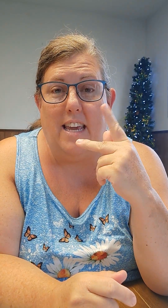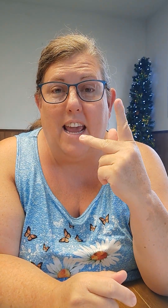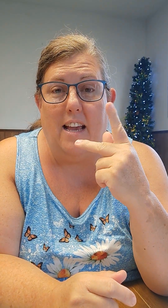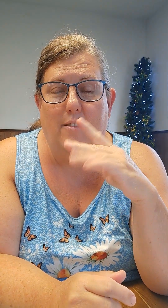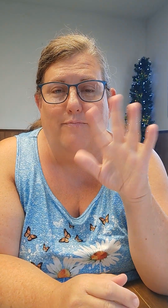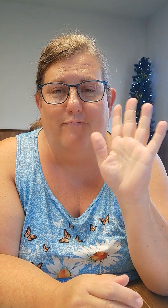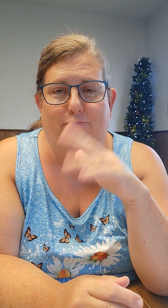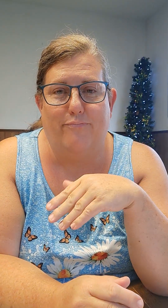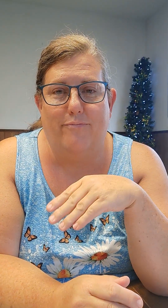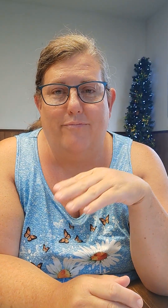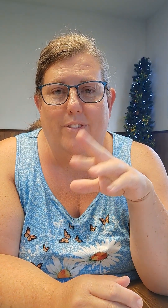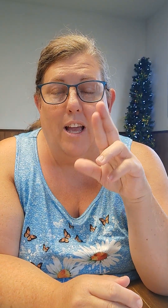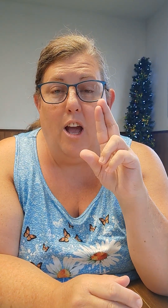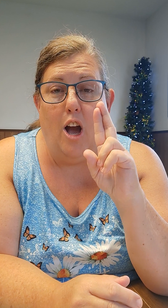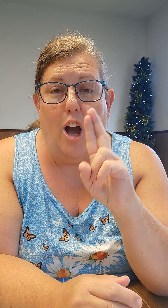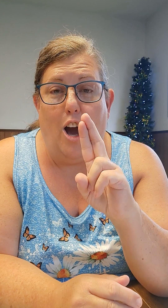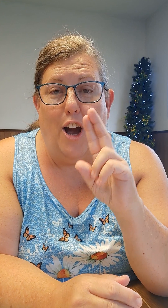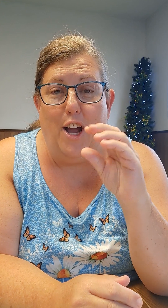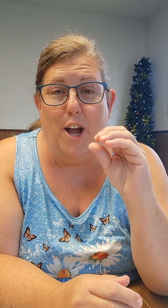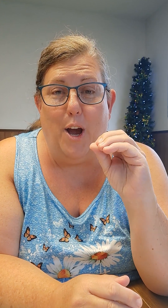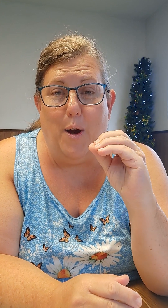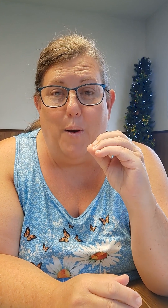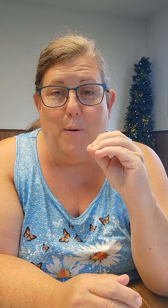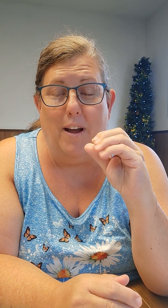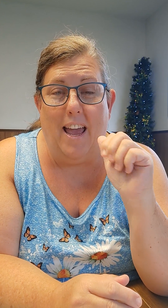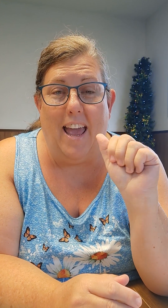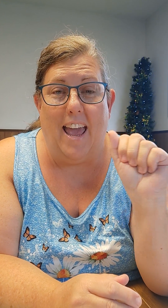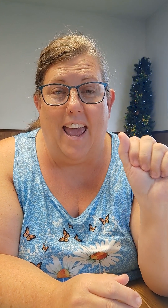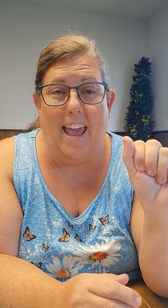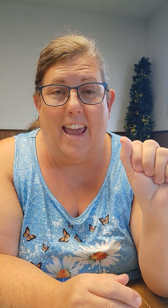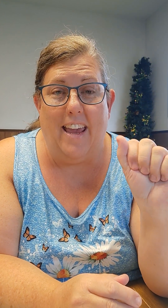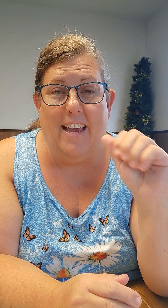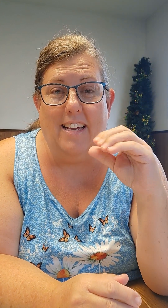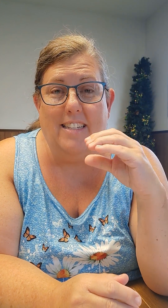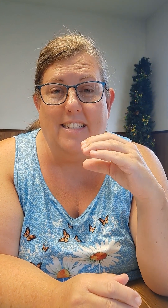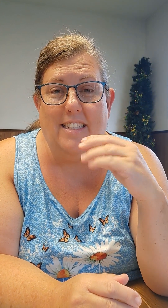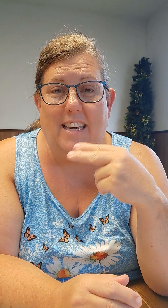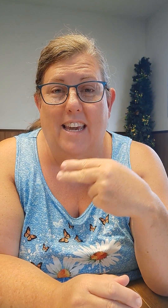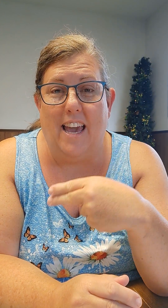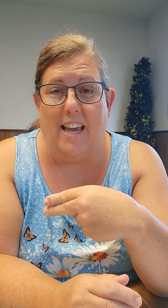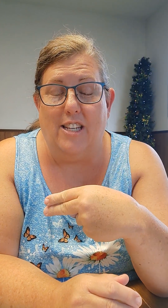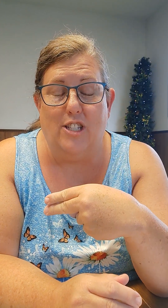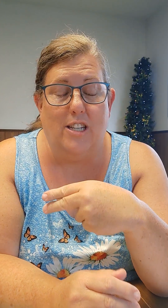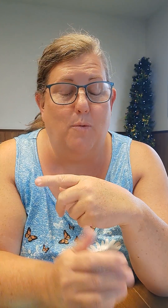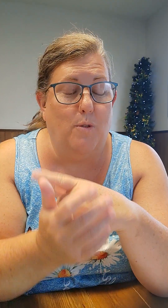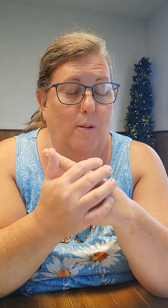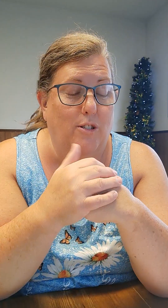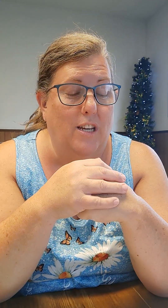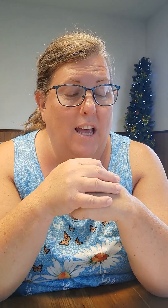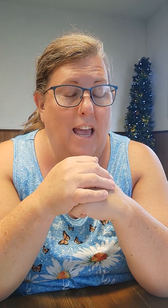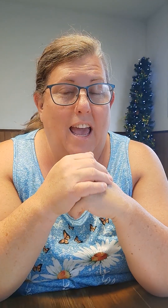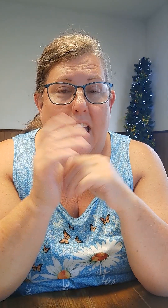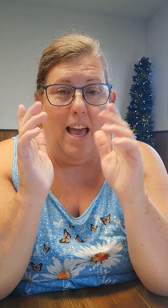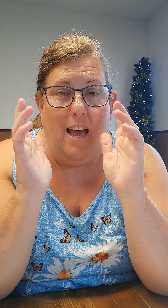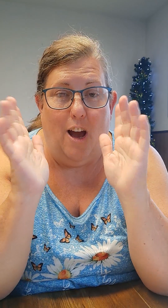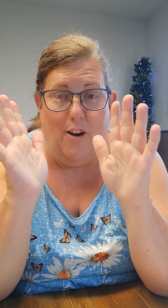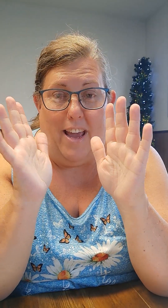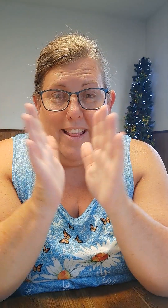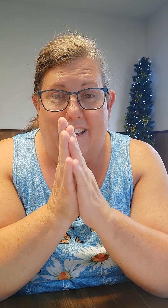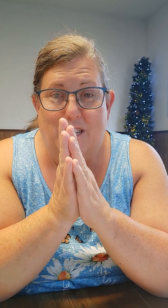-H. R-O-A-C-H. Roach. All right. This